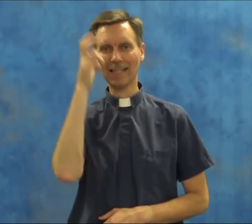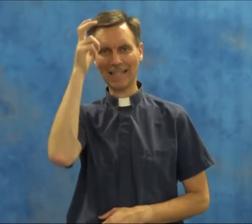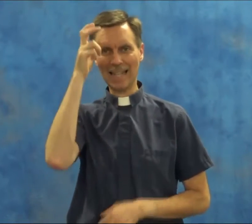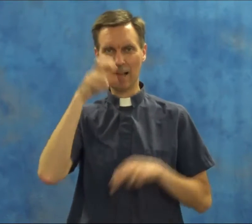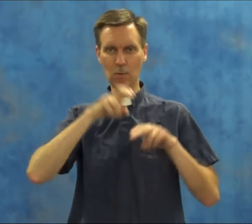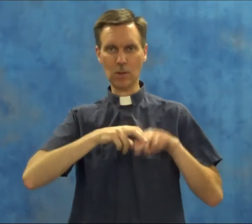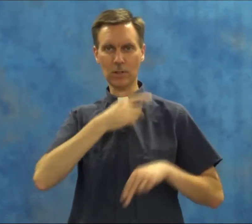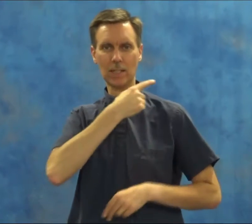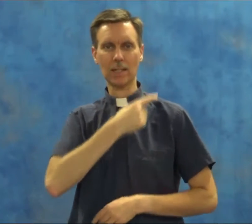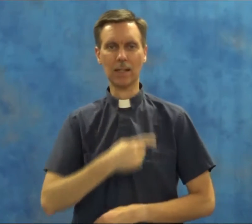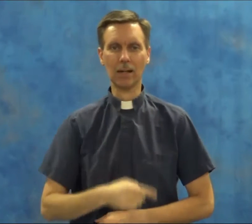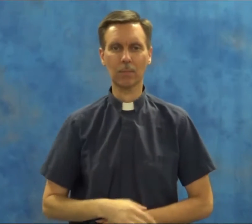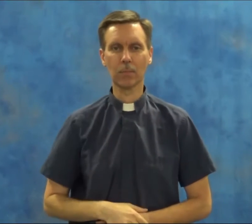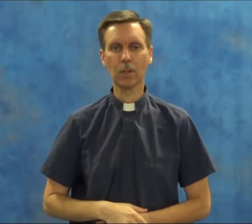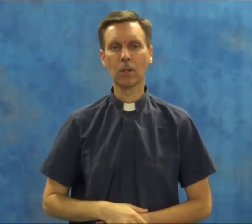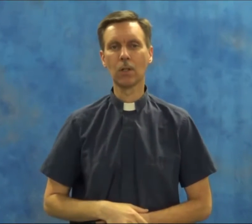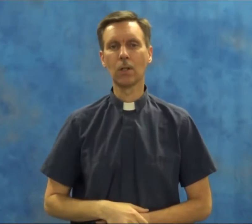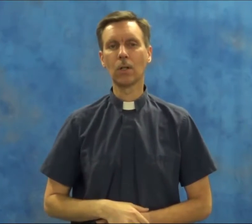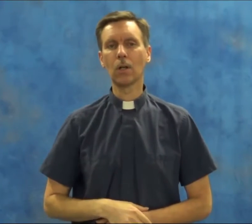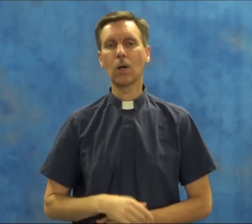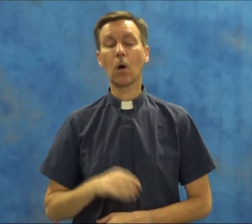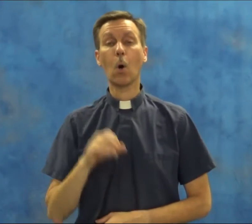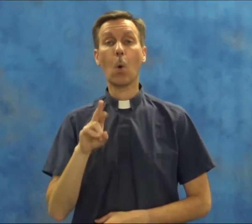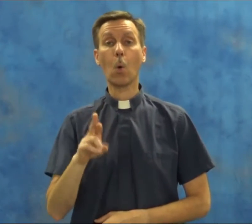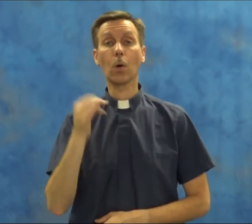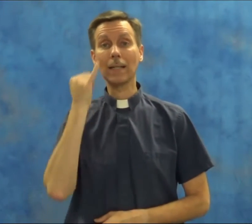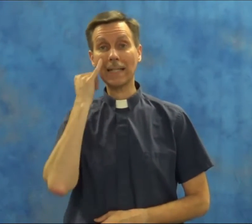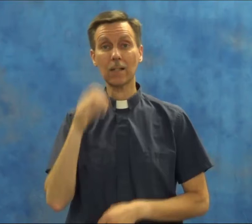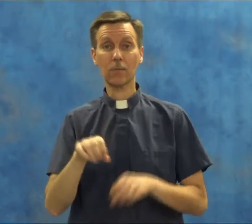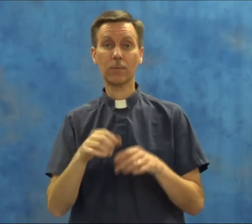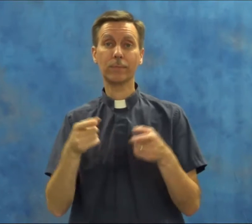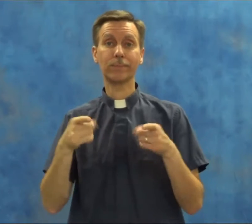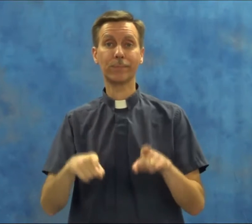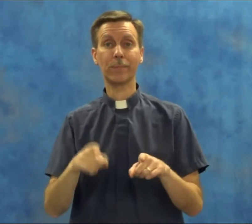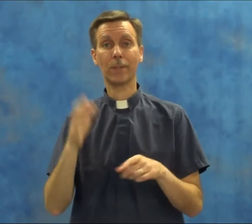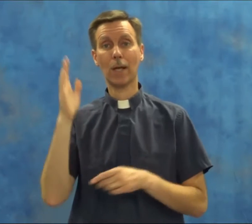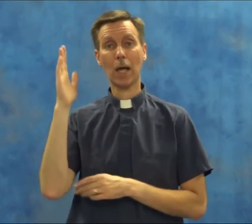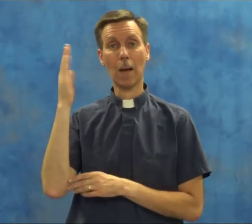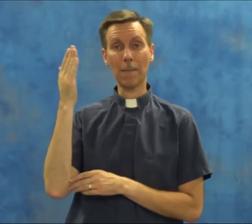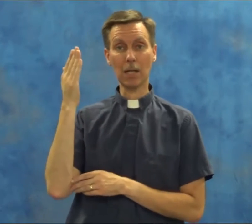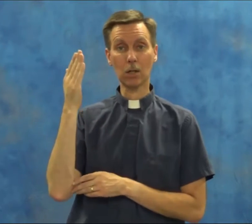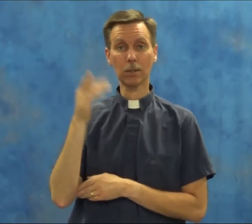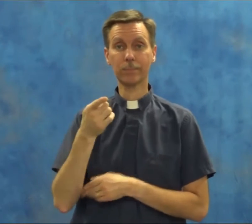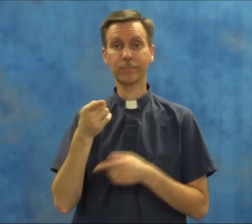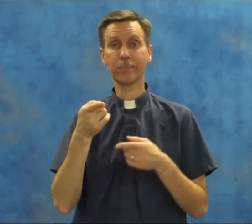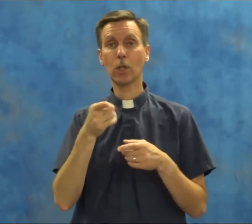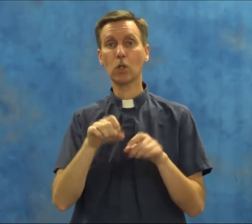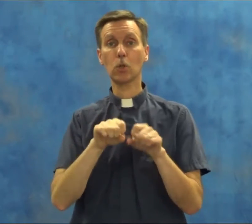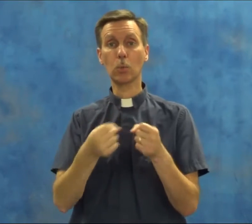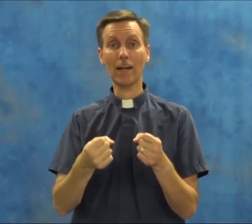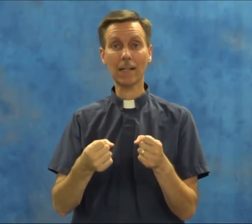the devil sitting there. Or if a mirror you break,